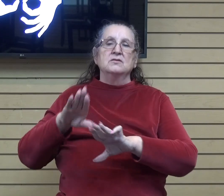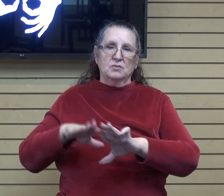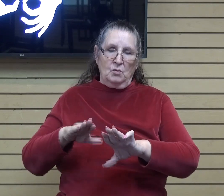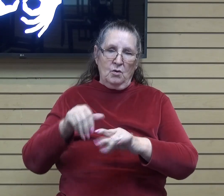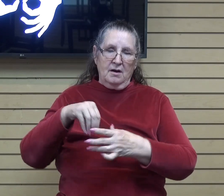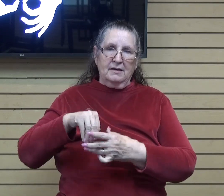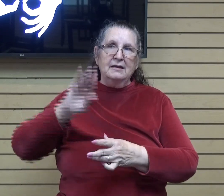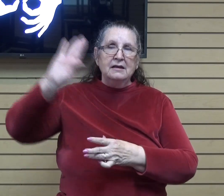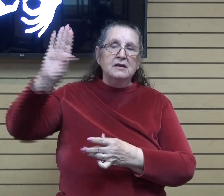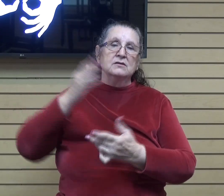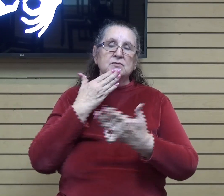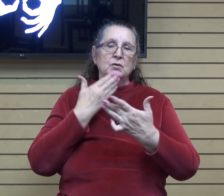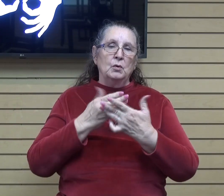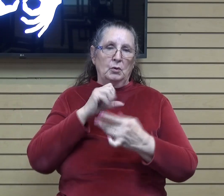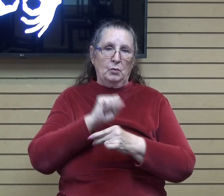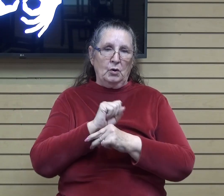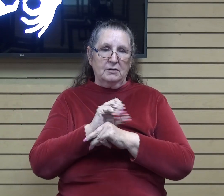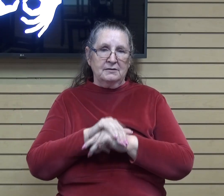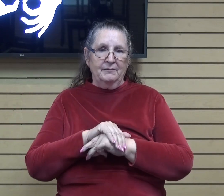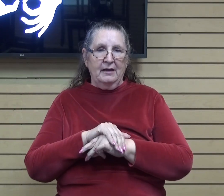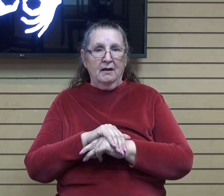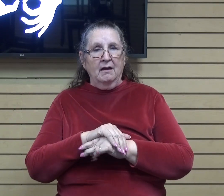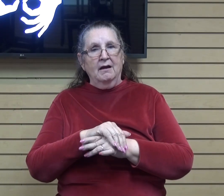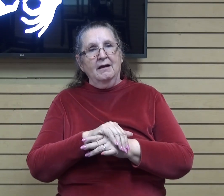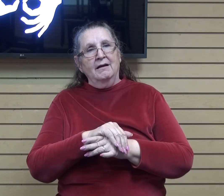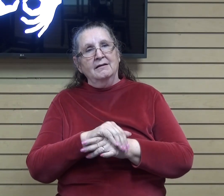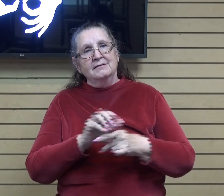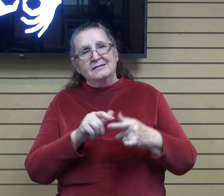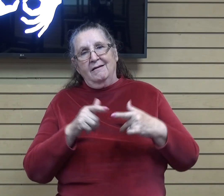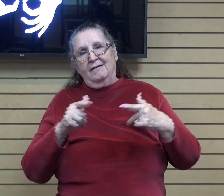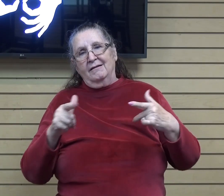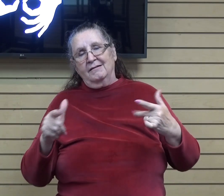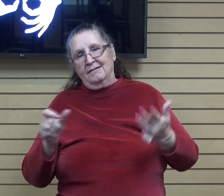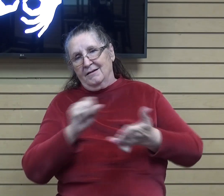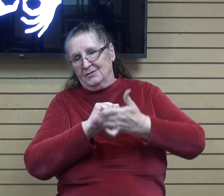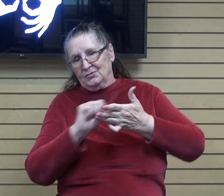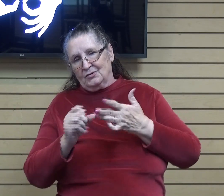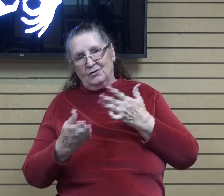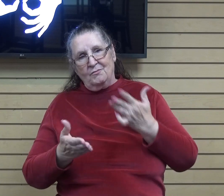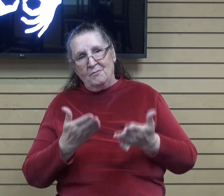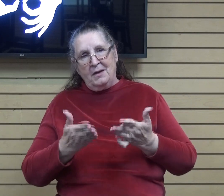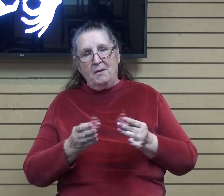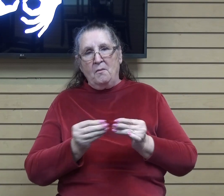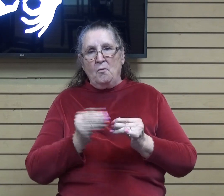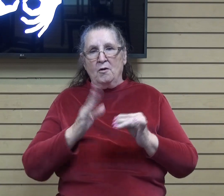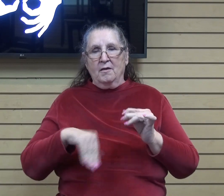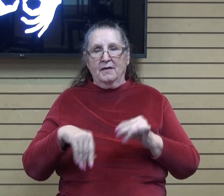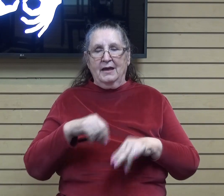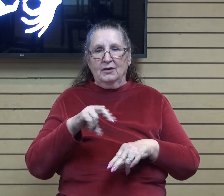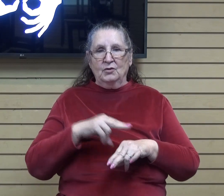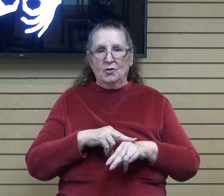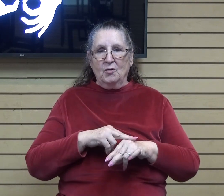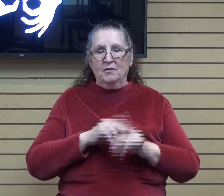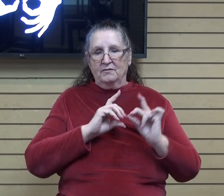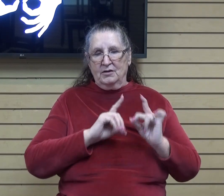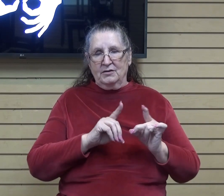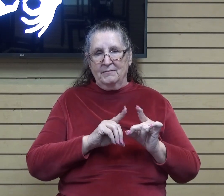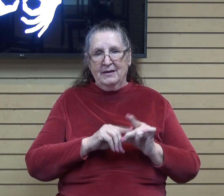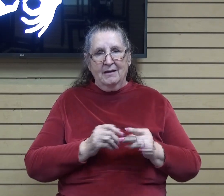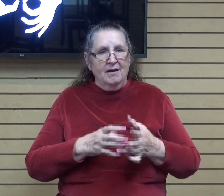So I know it's kind of a longer chunk of scriptures than we maybe normally go through in a devotional, but there's so much